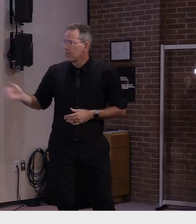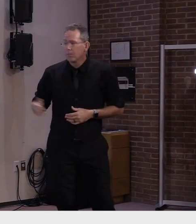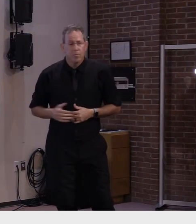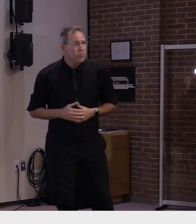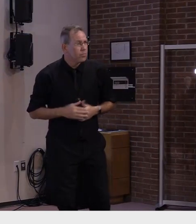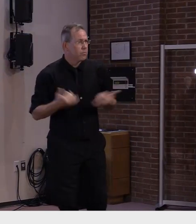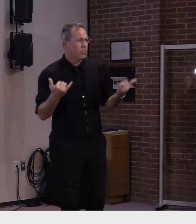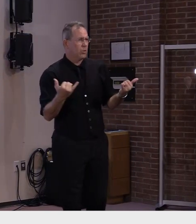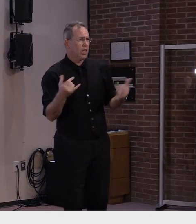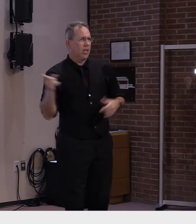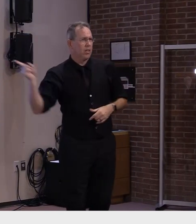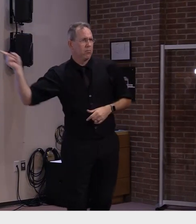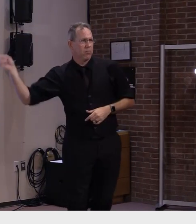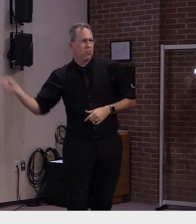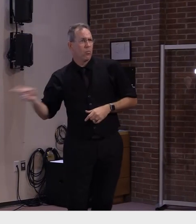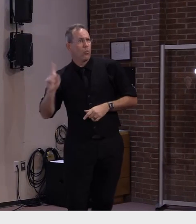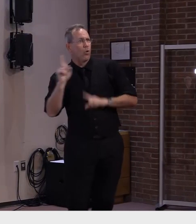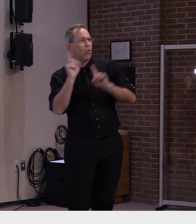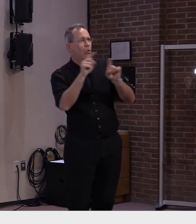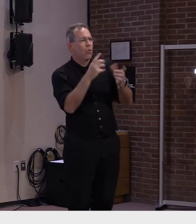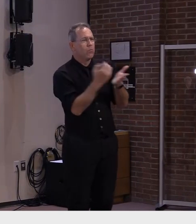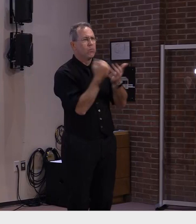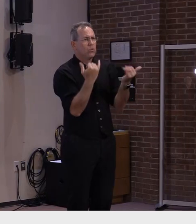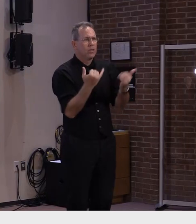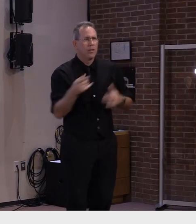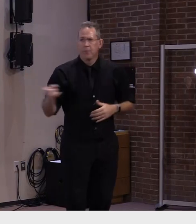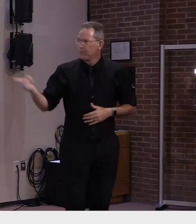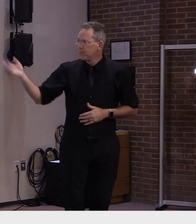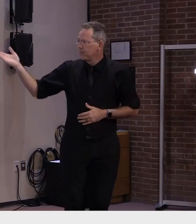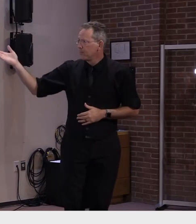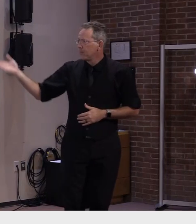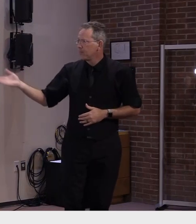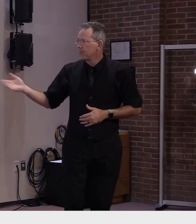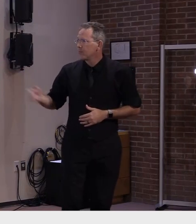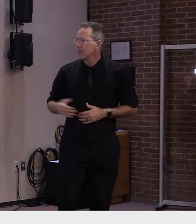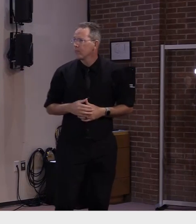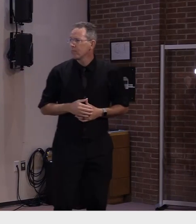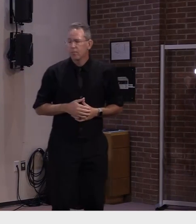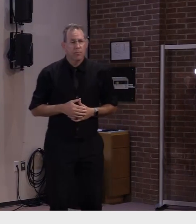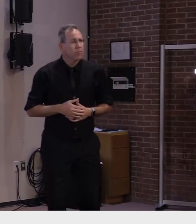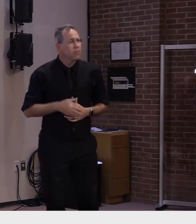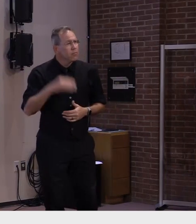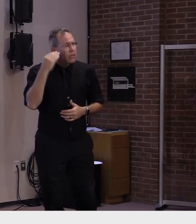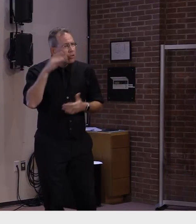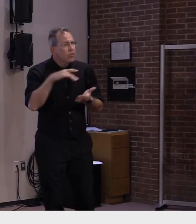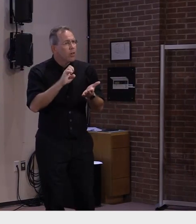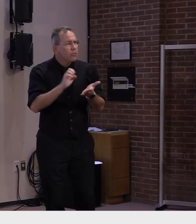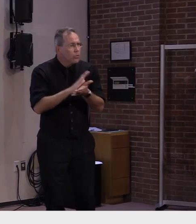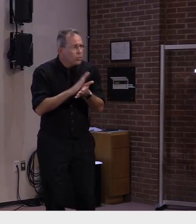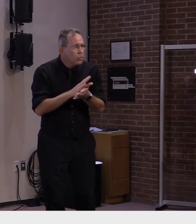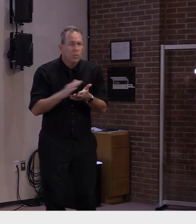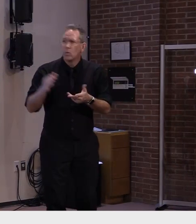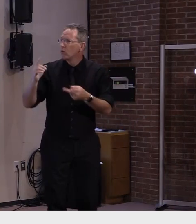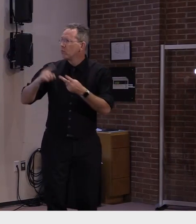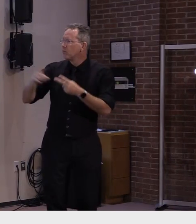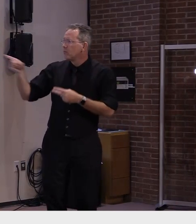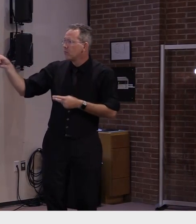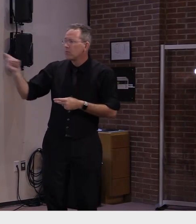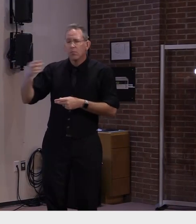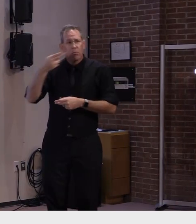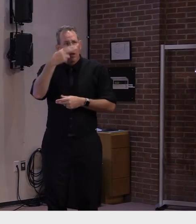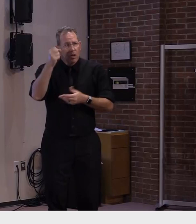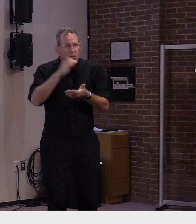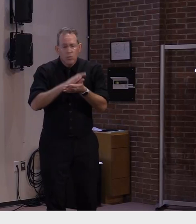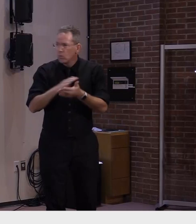manchester elementary school hazen union high school woodstock farmers market addison county